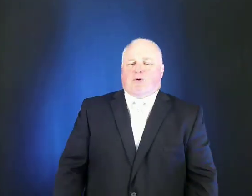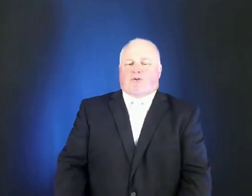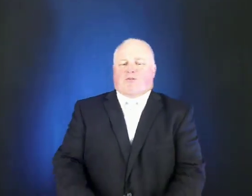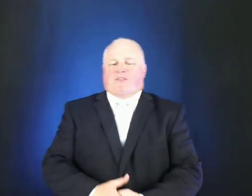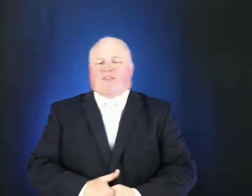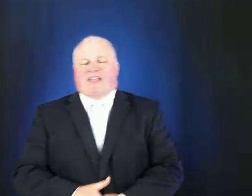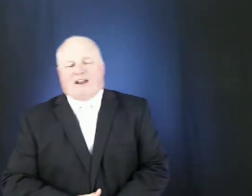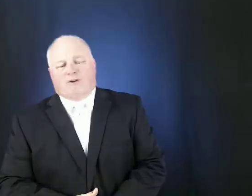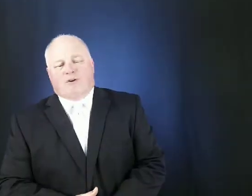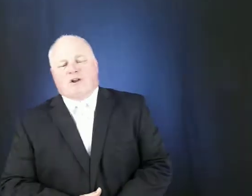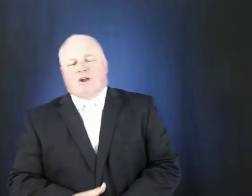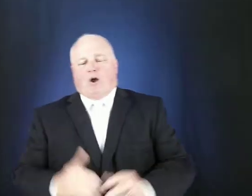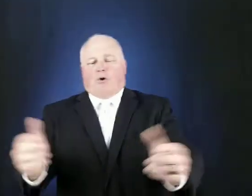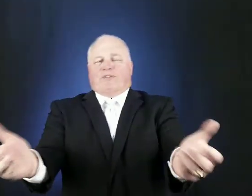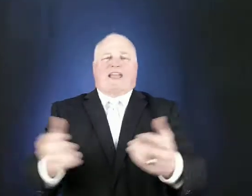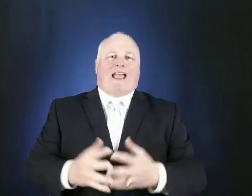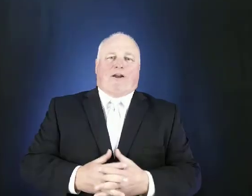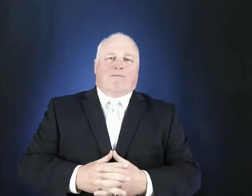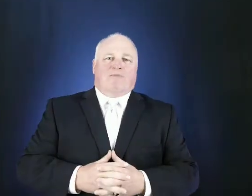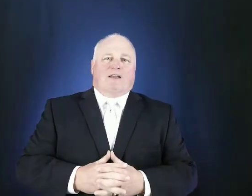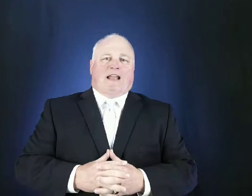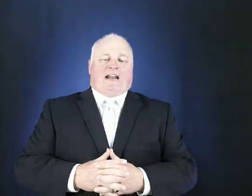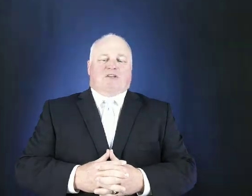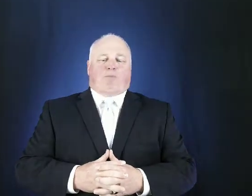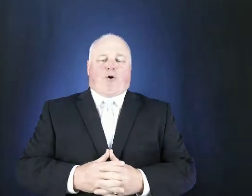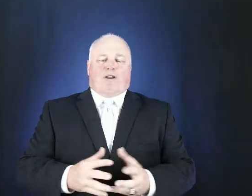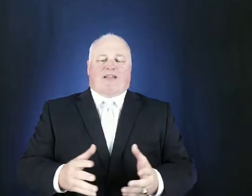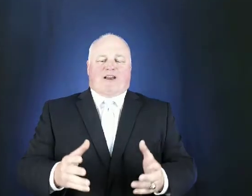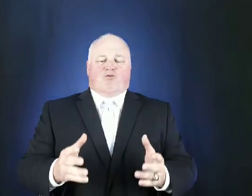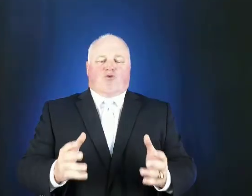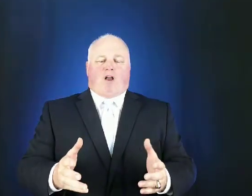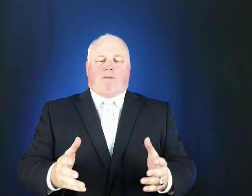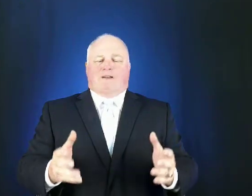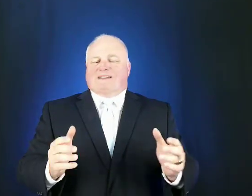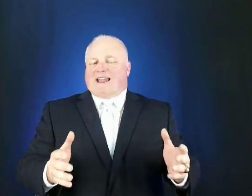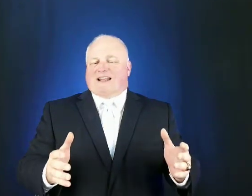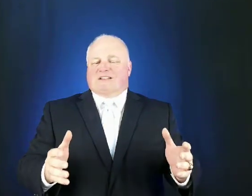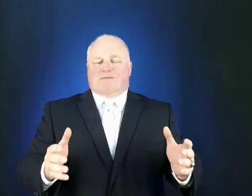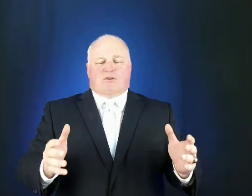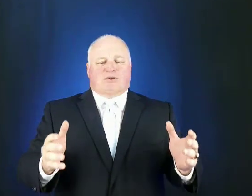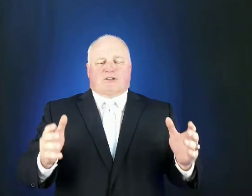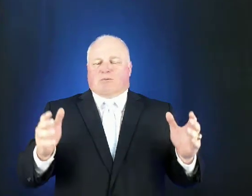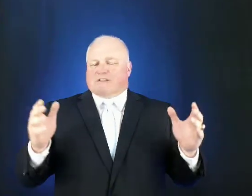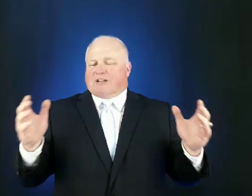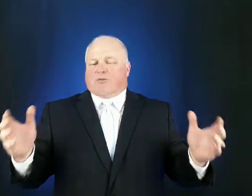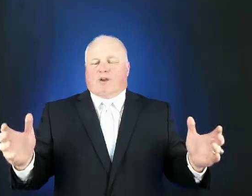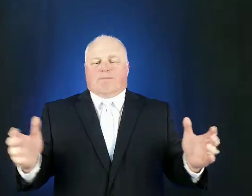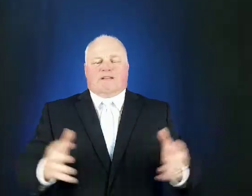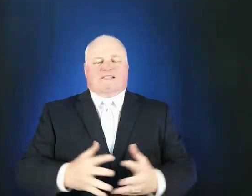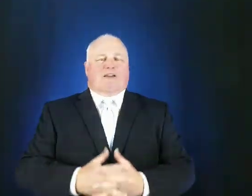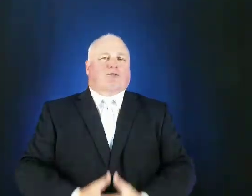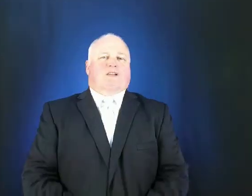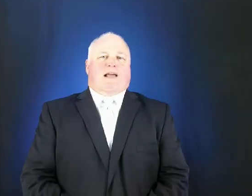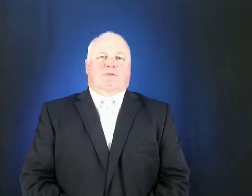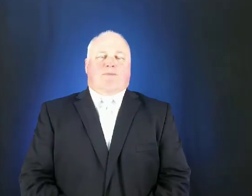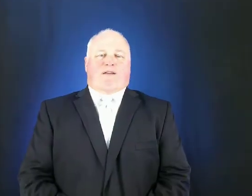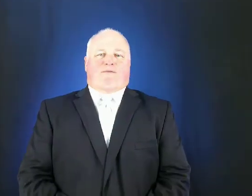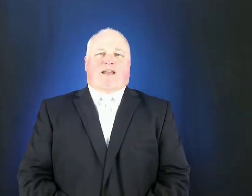mercury theater on the air and as part of that drama dance music was interrupted several times by fake